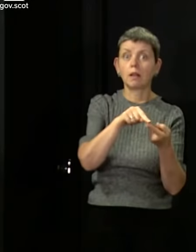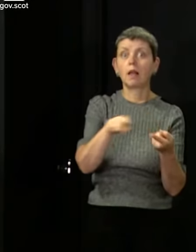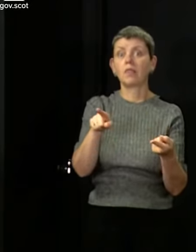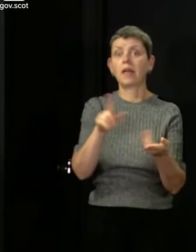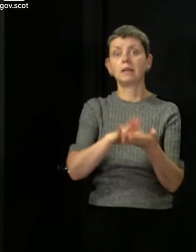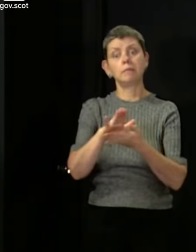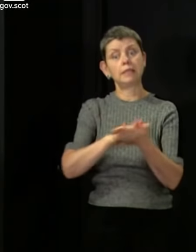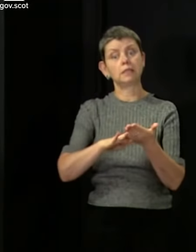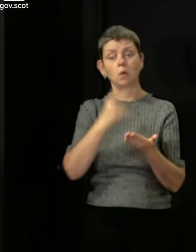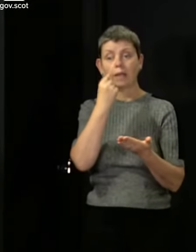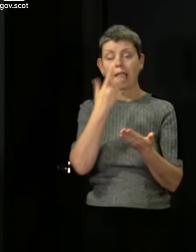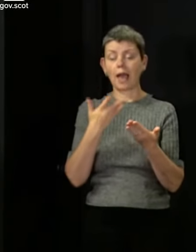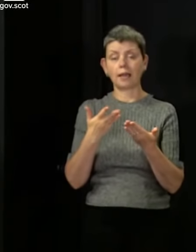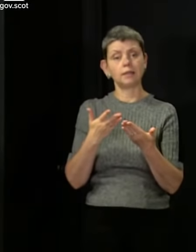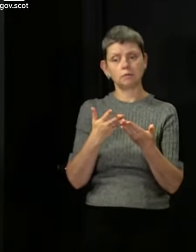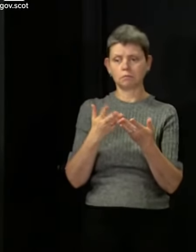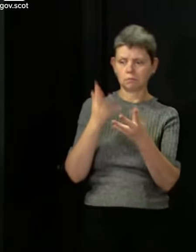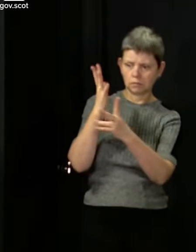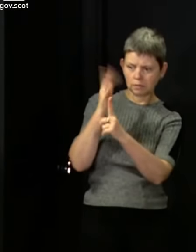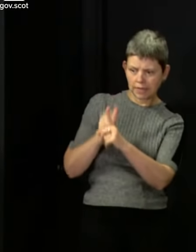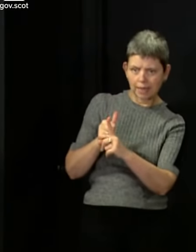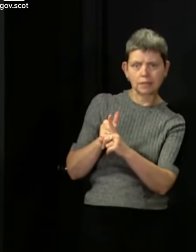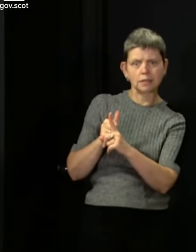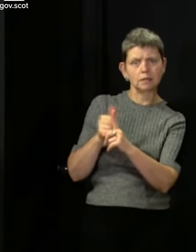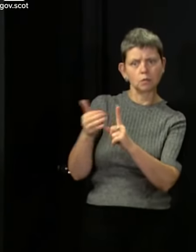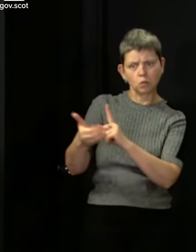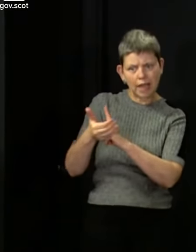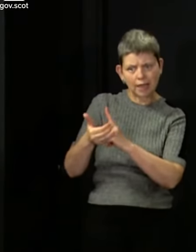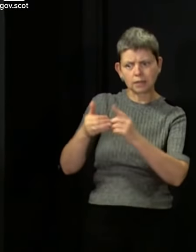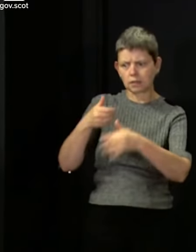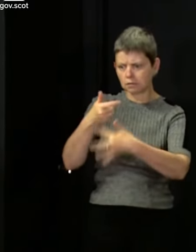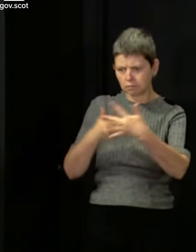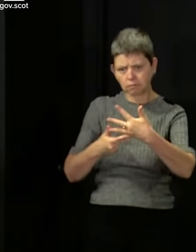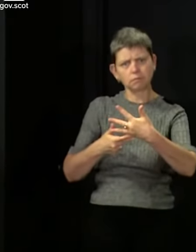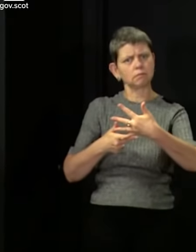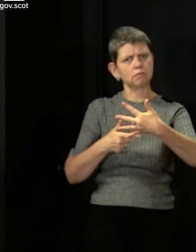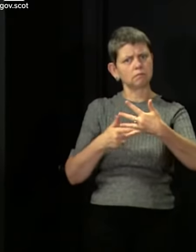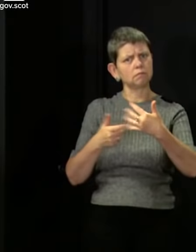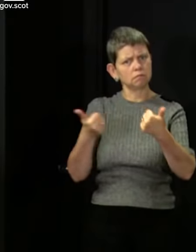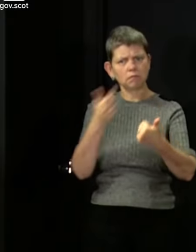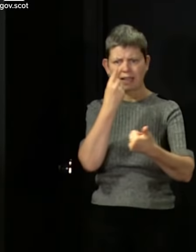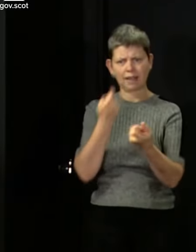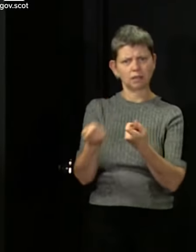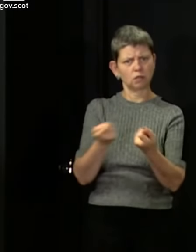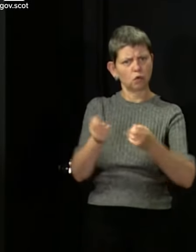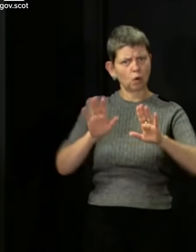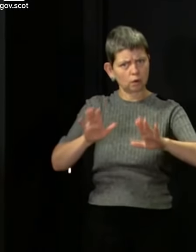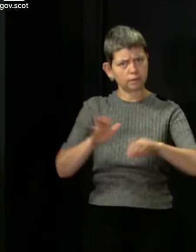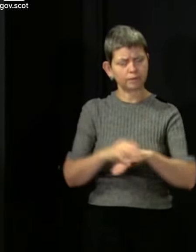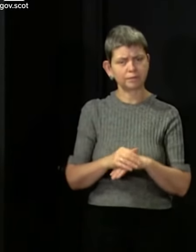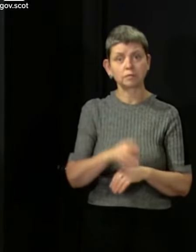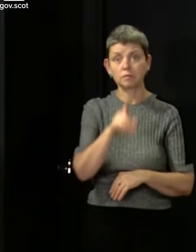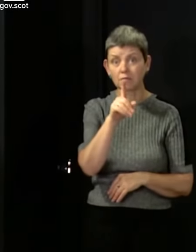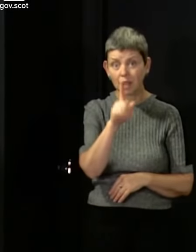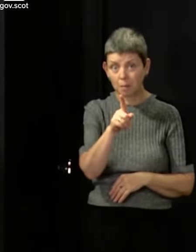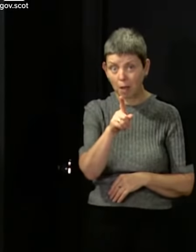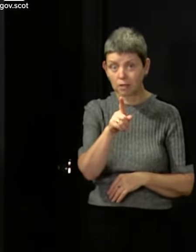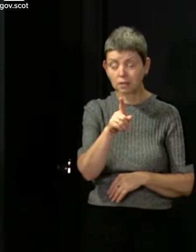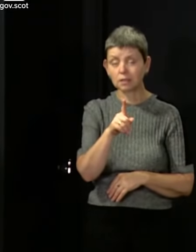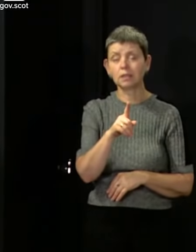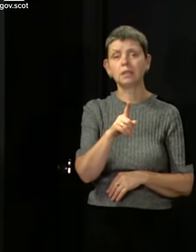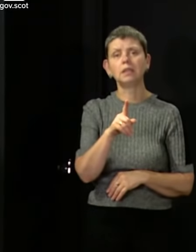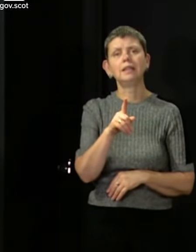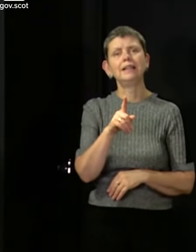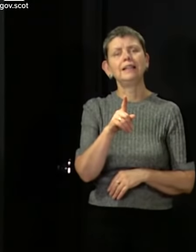we can allow test and protect and these very targeted measures to keep any spikes under control. But physical distancing,